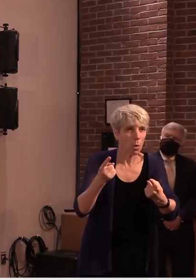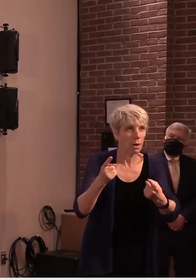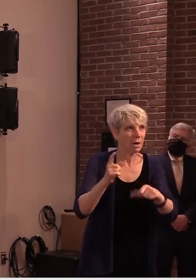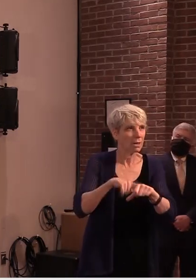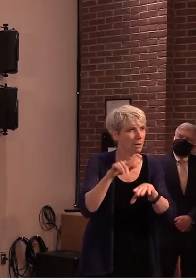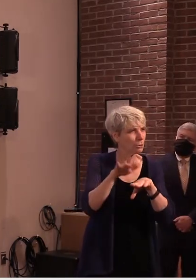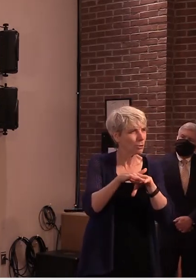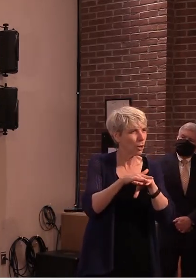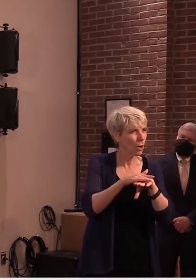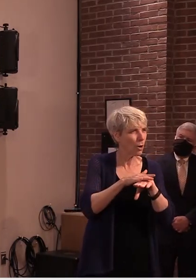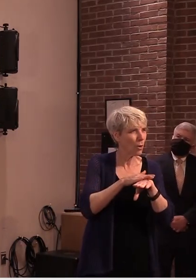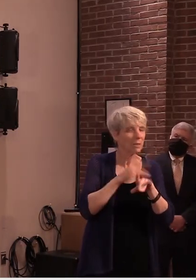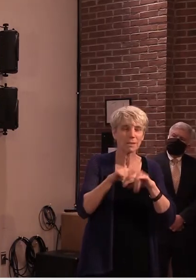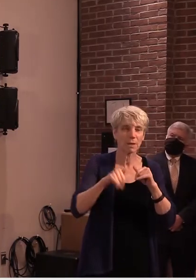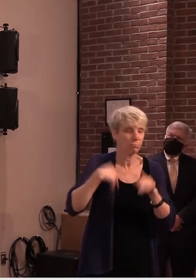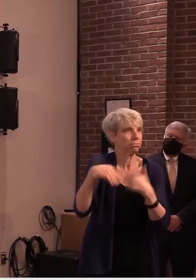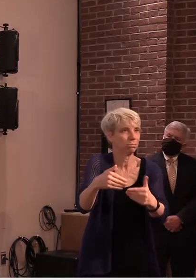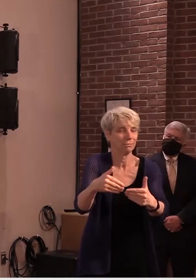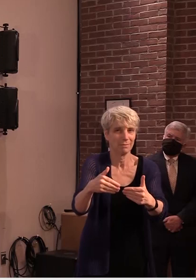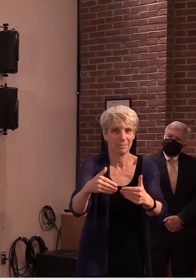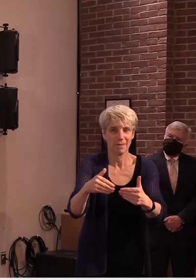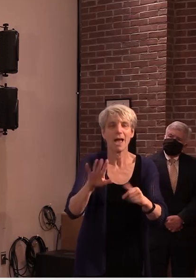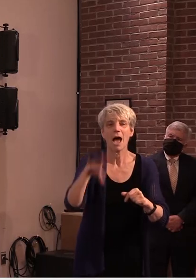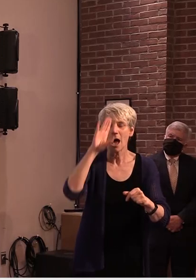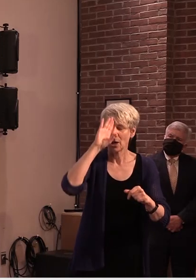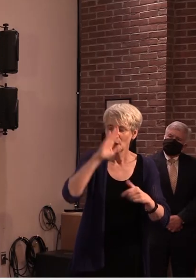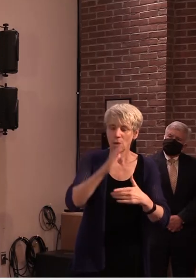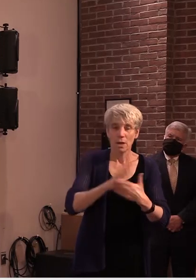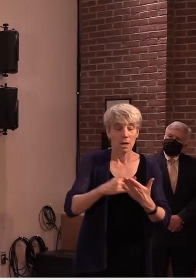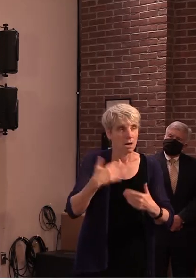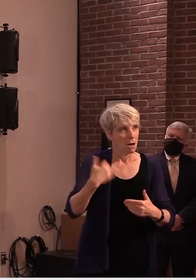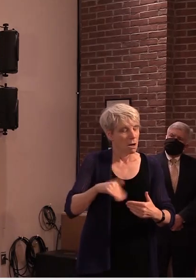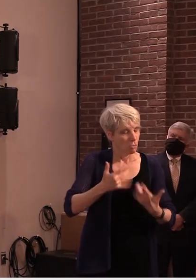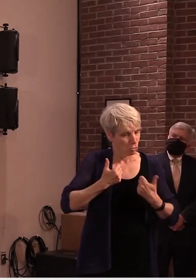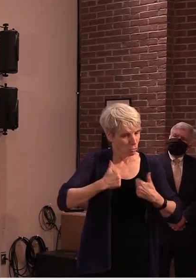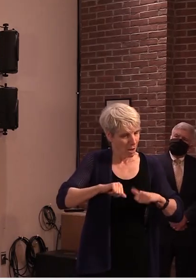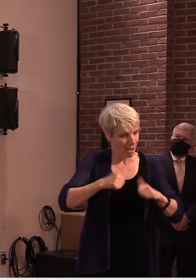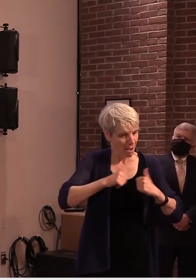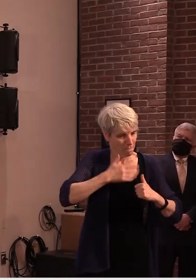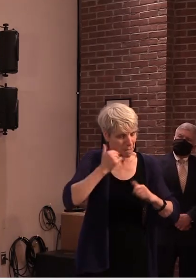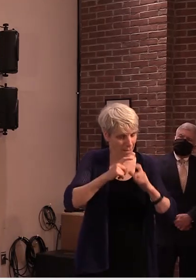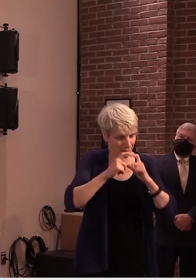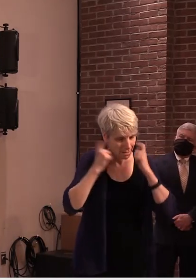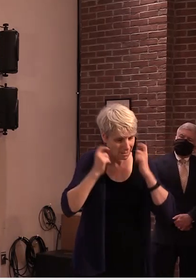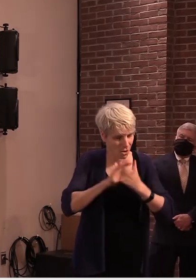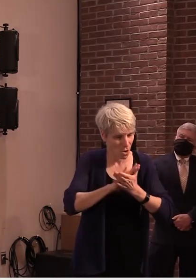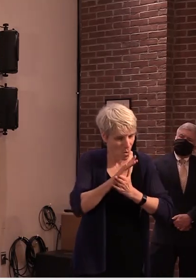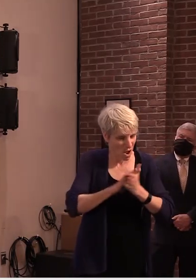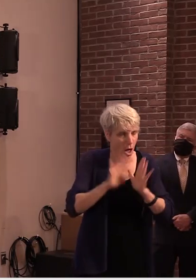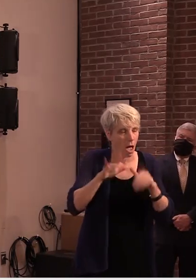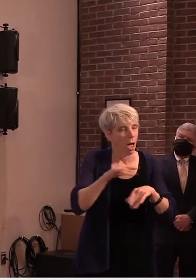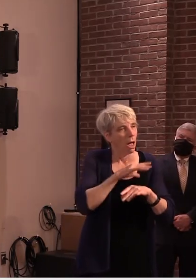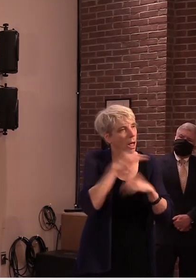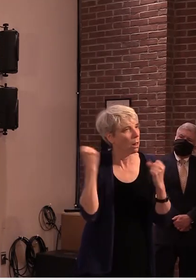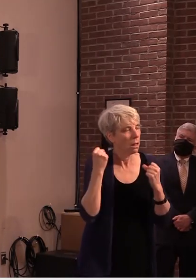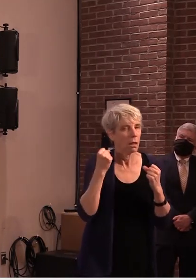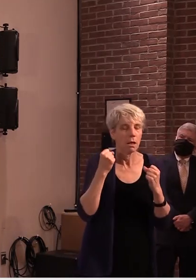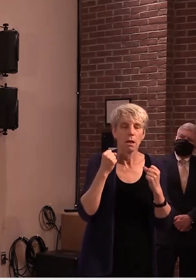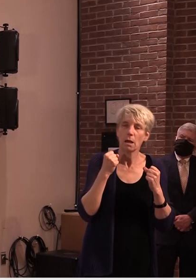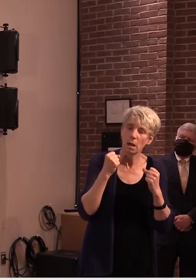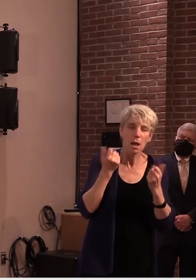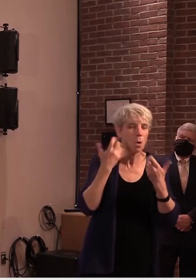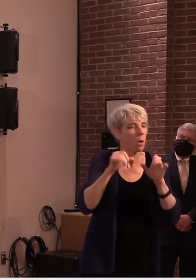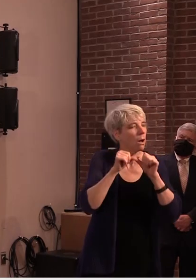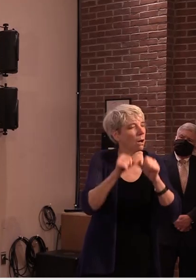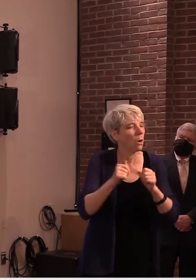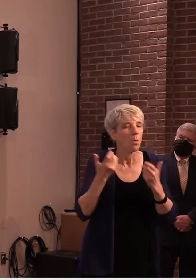caution fatigue is setting in and it's hard to keep the regimen of precautions and hand washing going but we need